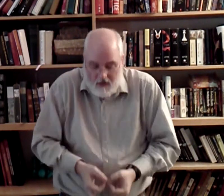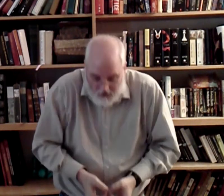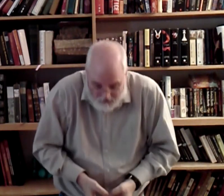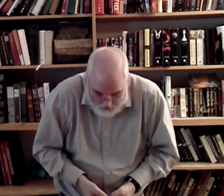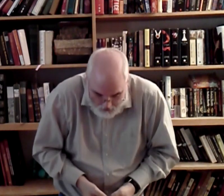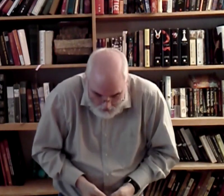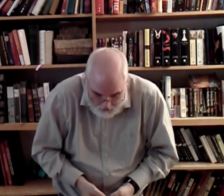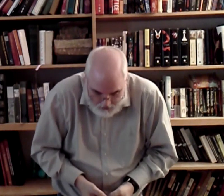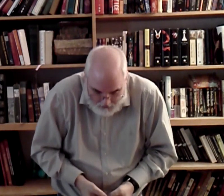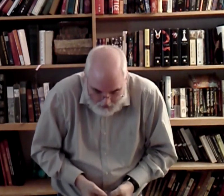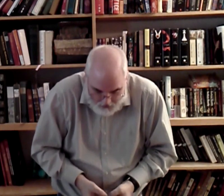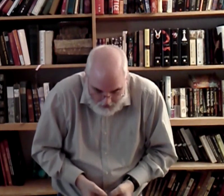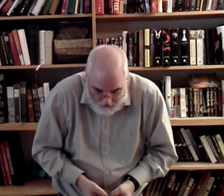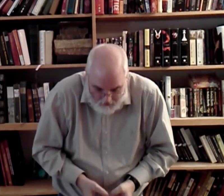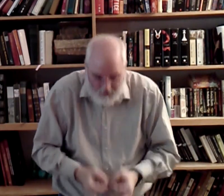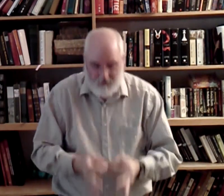I'm going to do it this way so you can see what they look like. Alright? Okay?